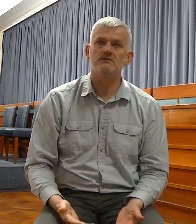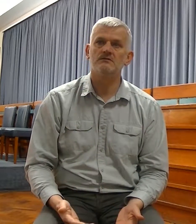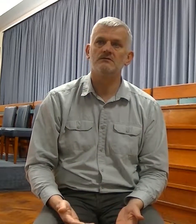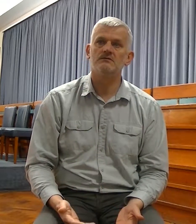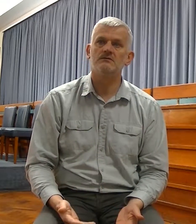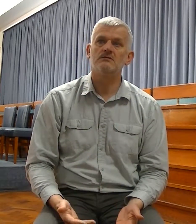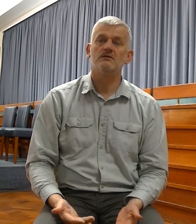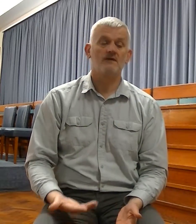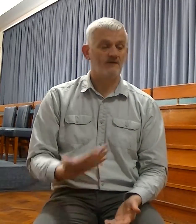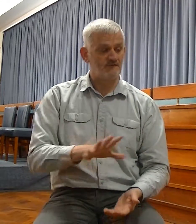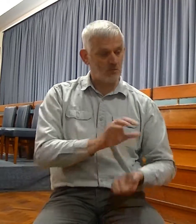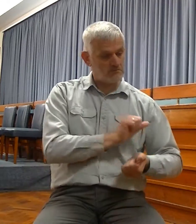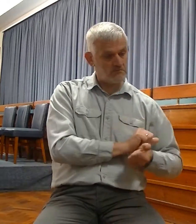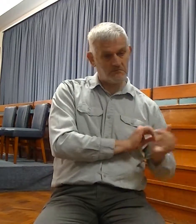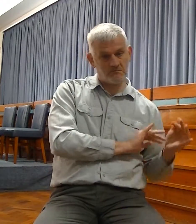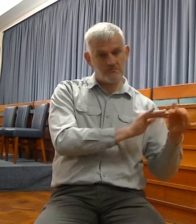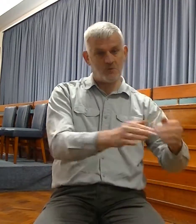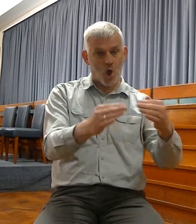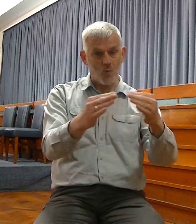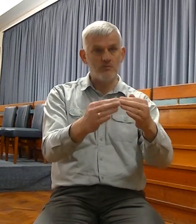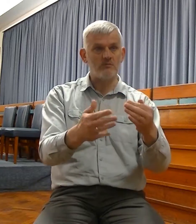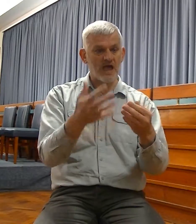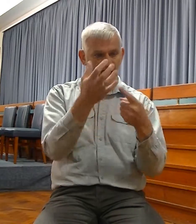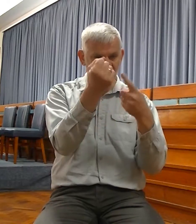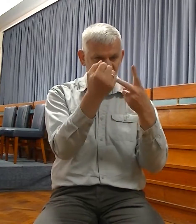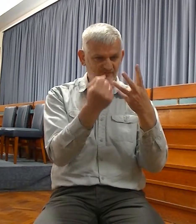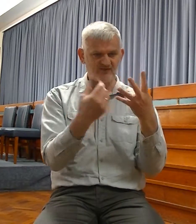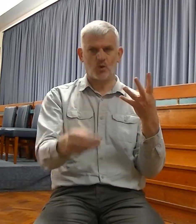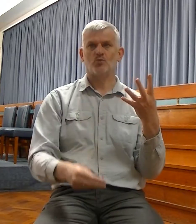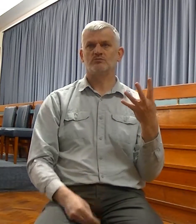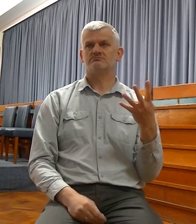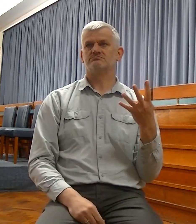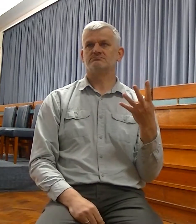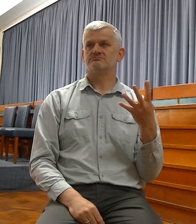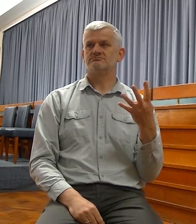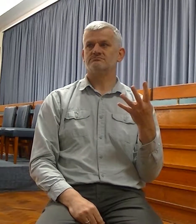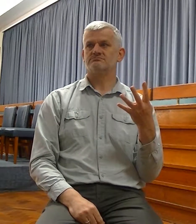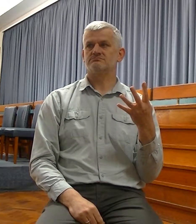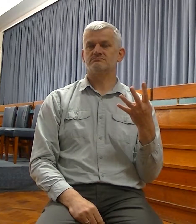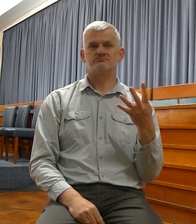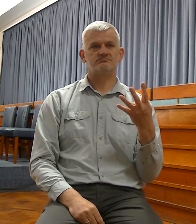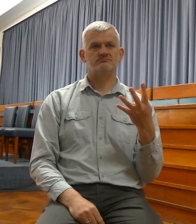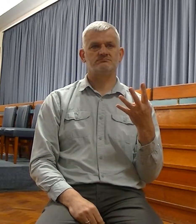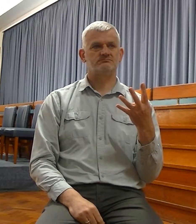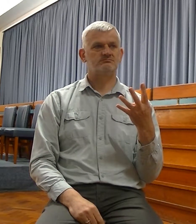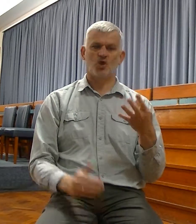returned from the Babylonian captivity. There was much insecurity. There was on for a long time.